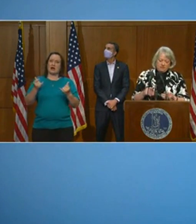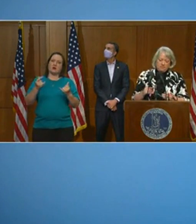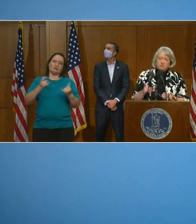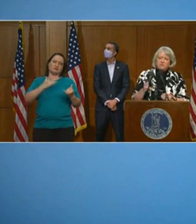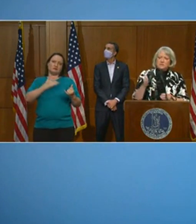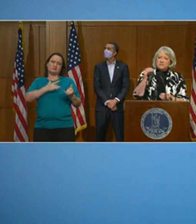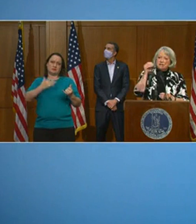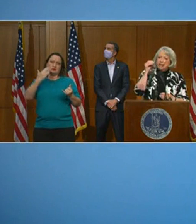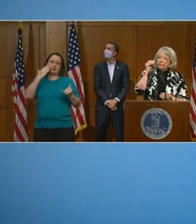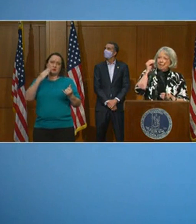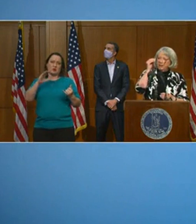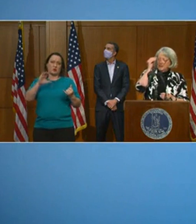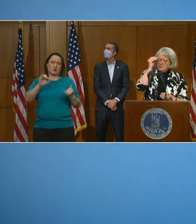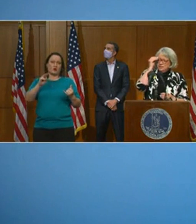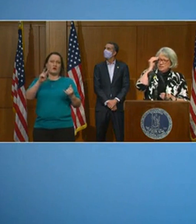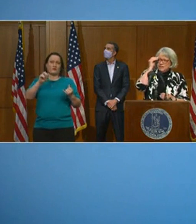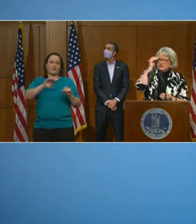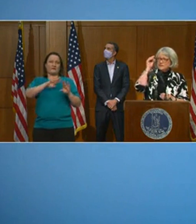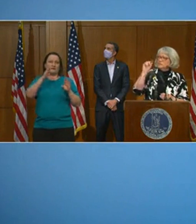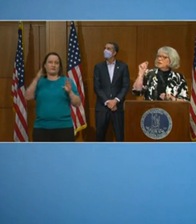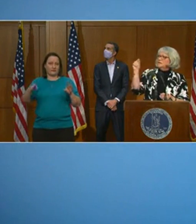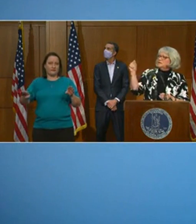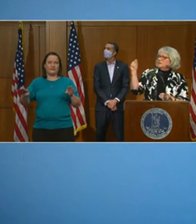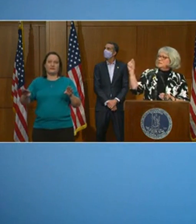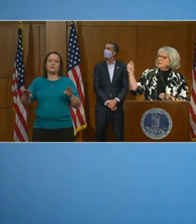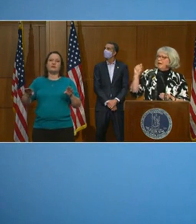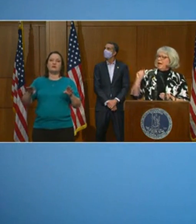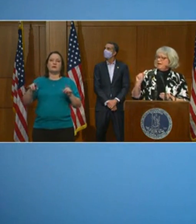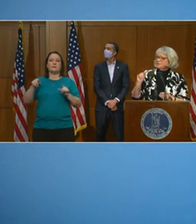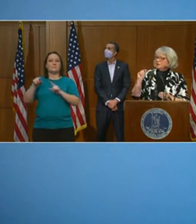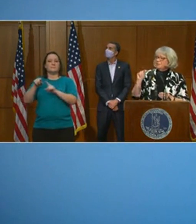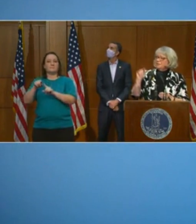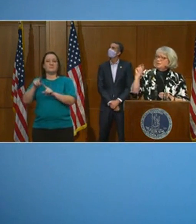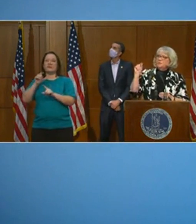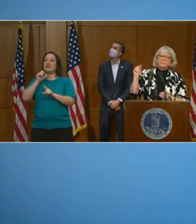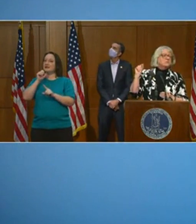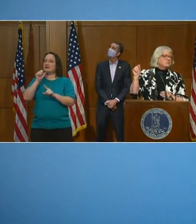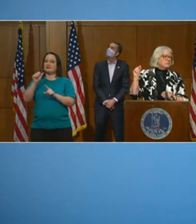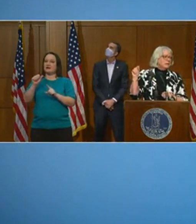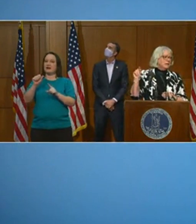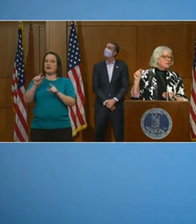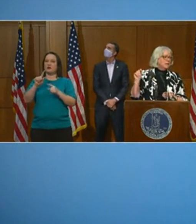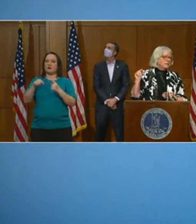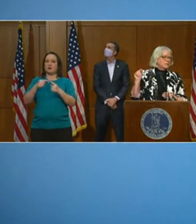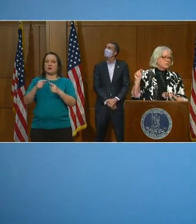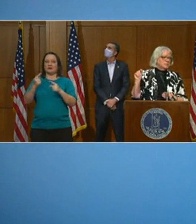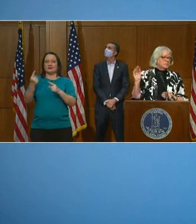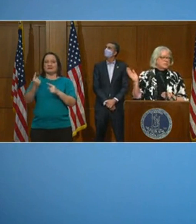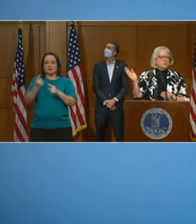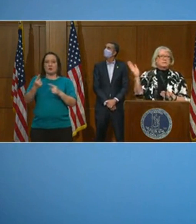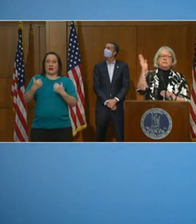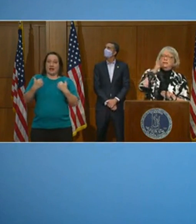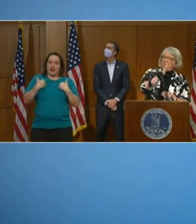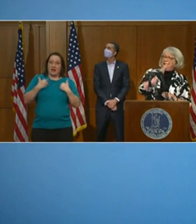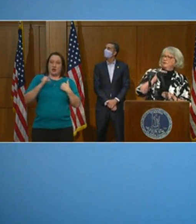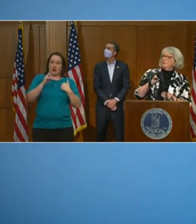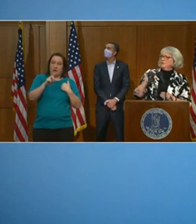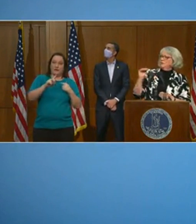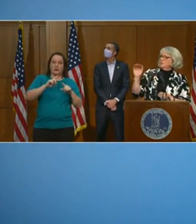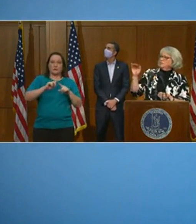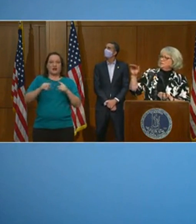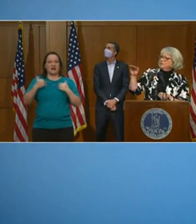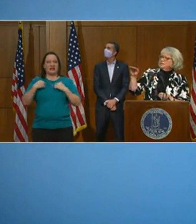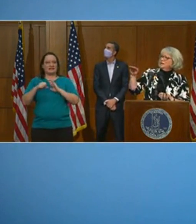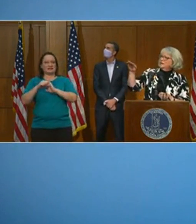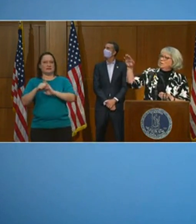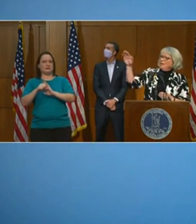remember, this is not when the test is done to say somebody has COVID, but it's when somebody actually has symptoms. So it goes back farther.